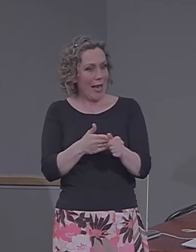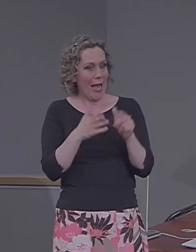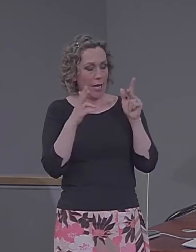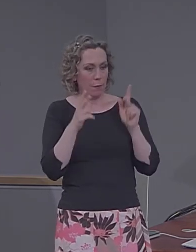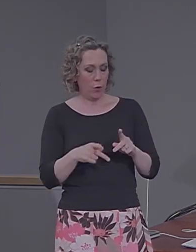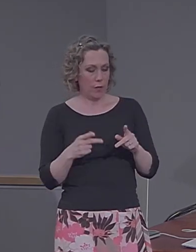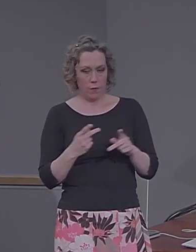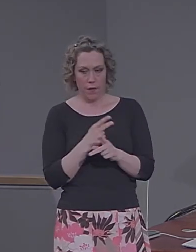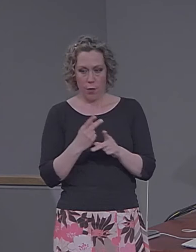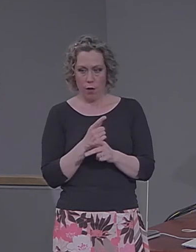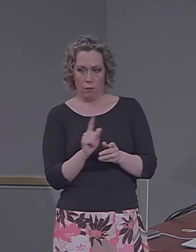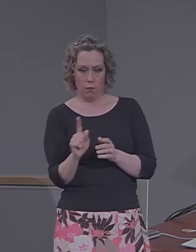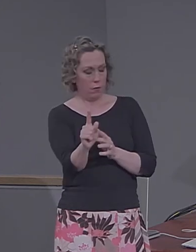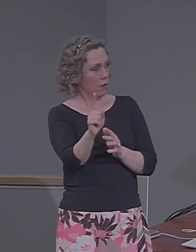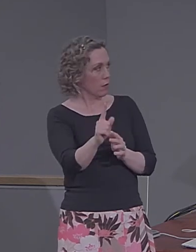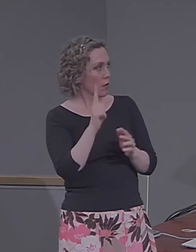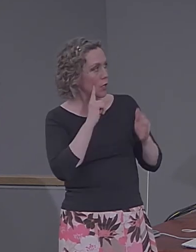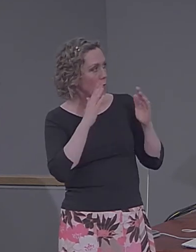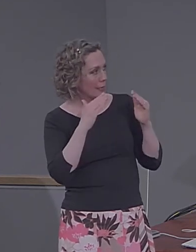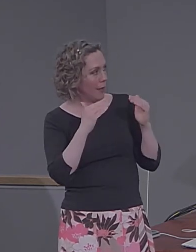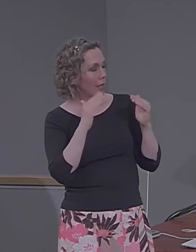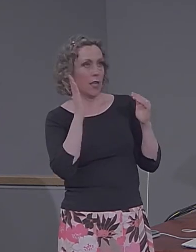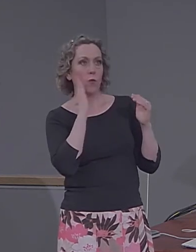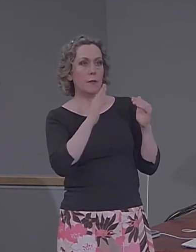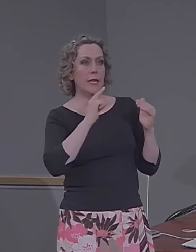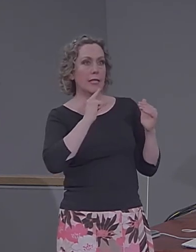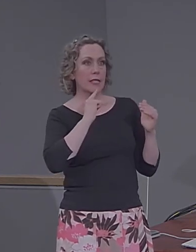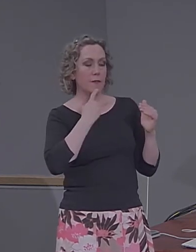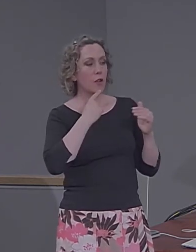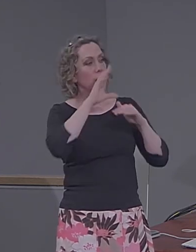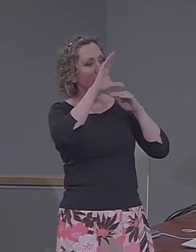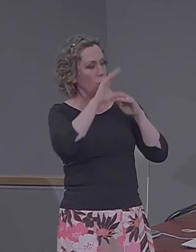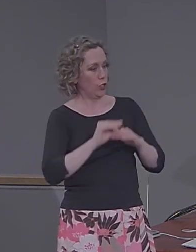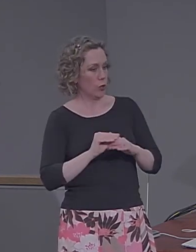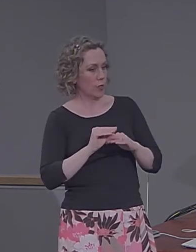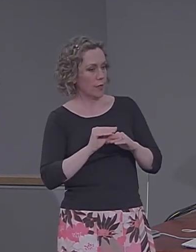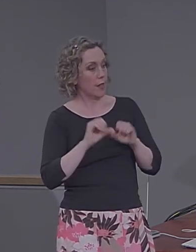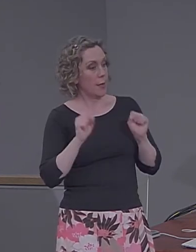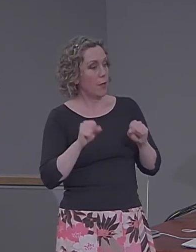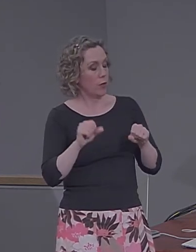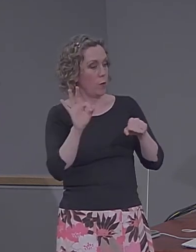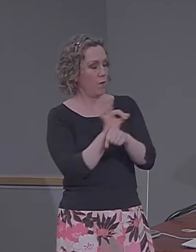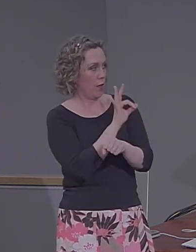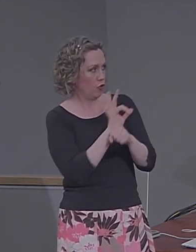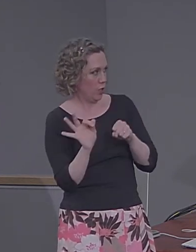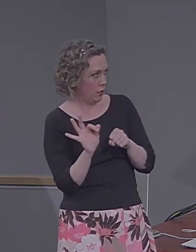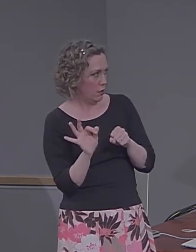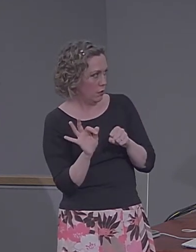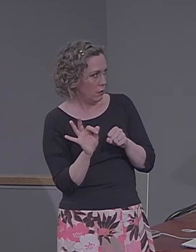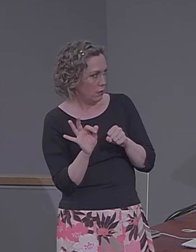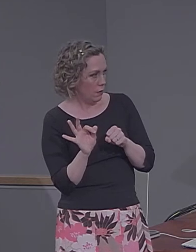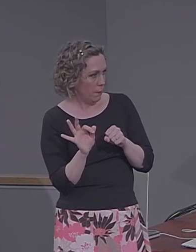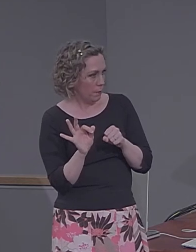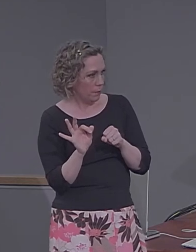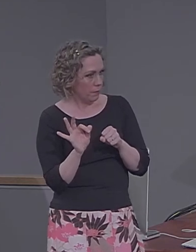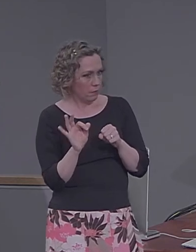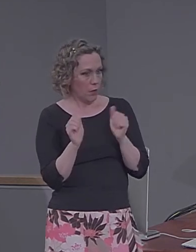expect they would be severely reduced in the ability to function in an unconstrained environment, but not